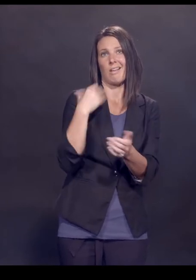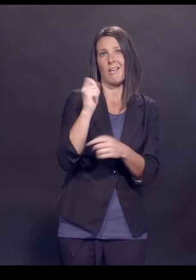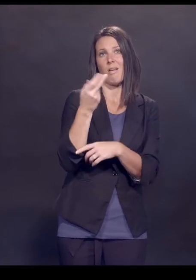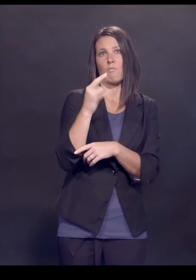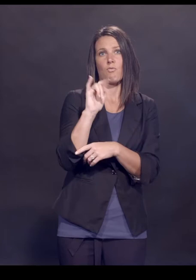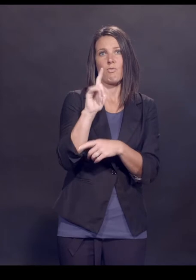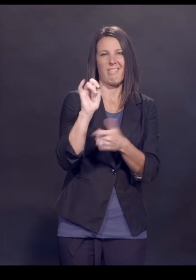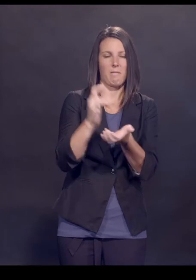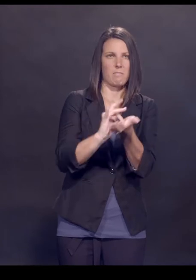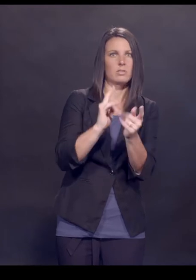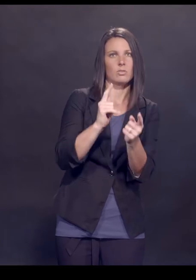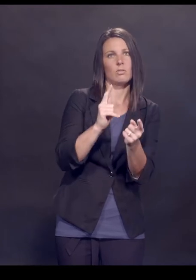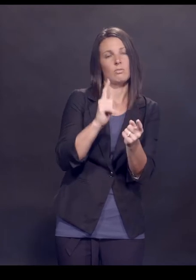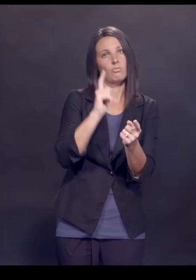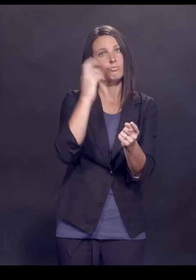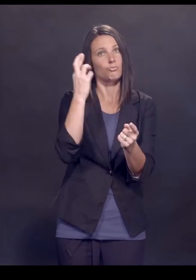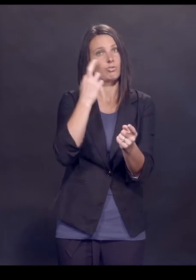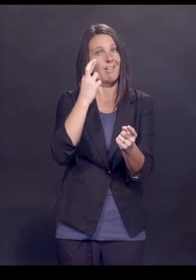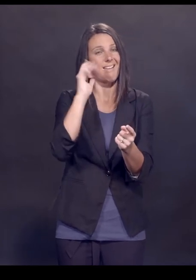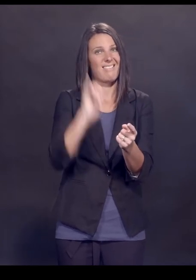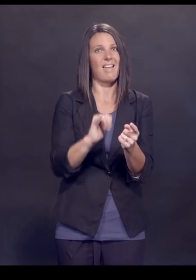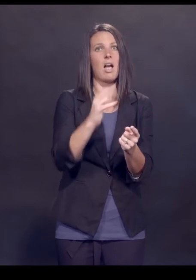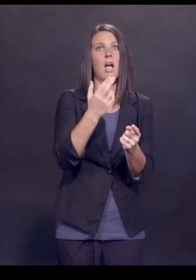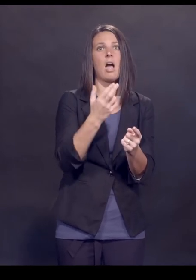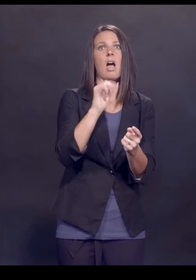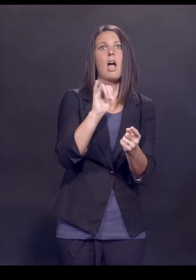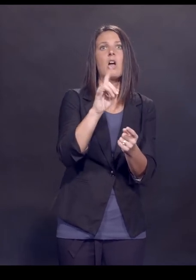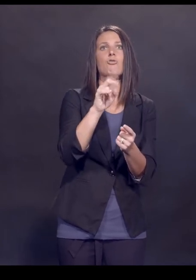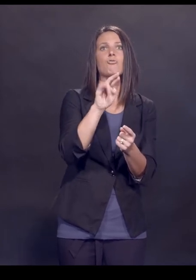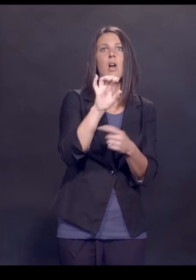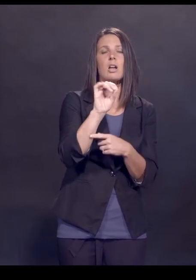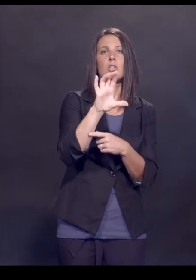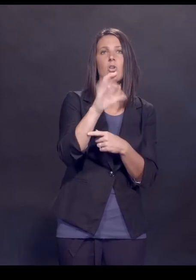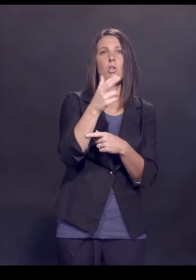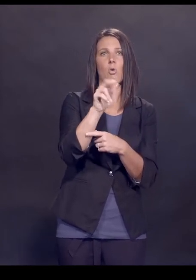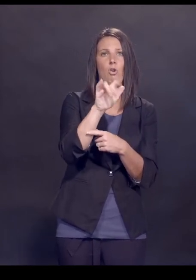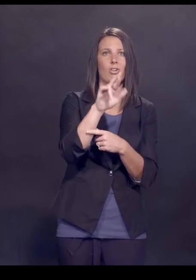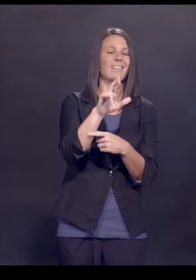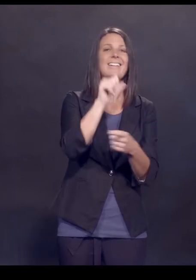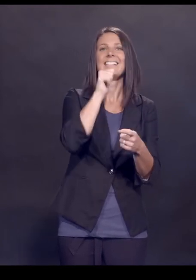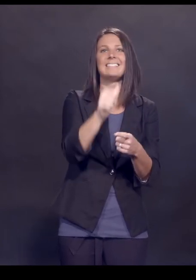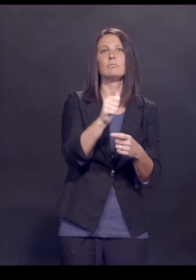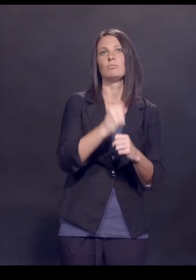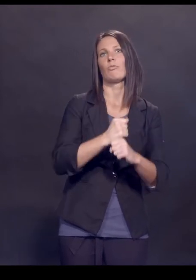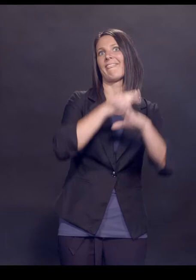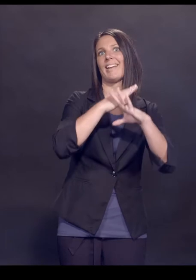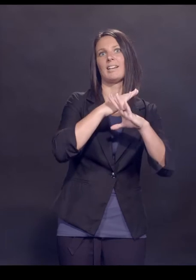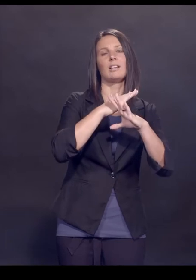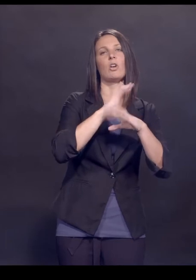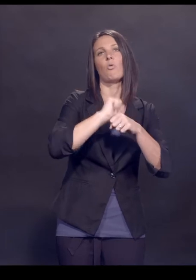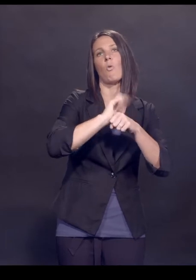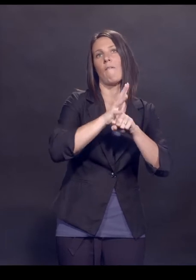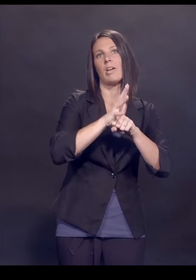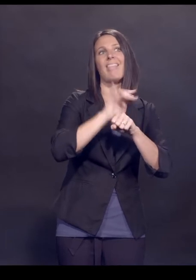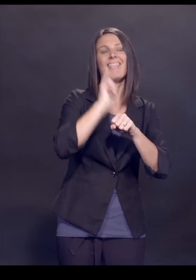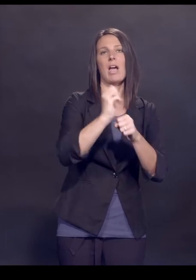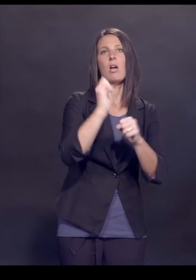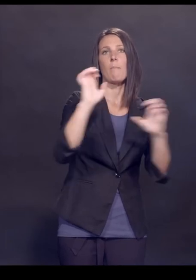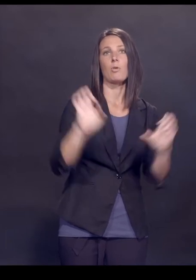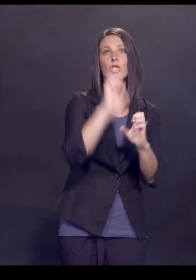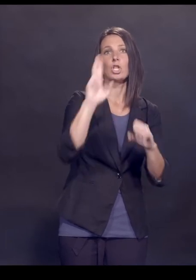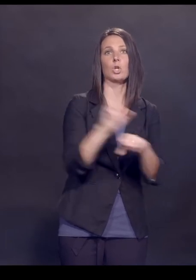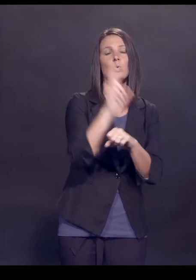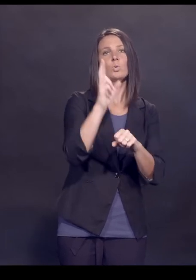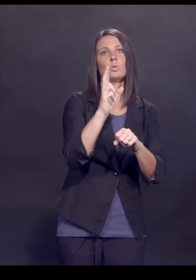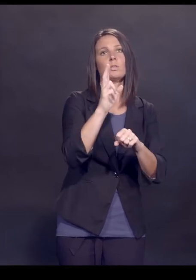It was soon found that the hydroxychloroquine neither treated nor prevented COVID-19. And so then emergency use authorization was